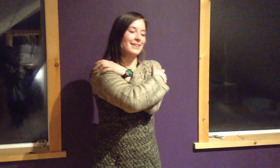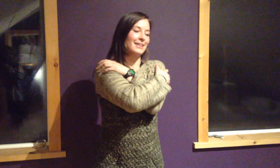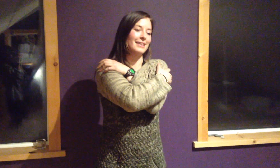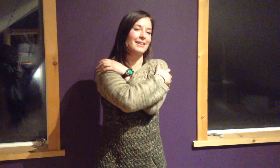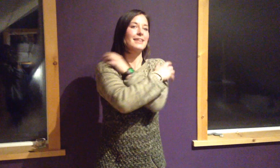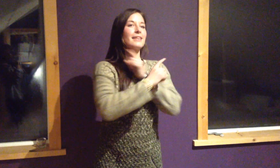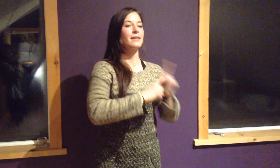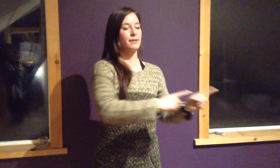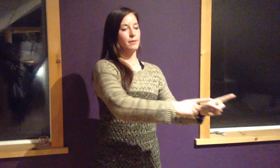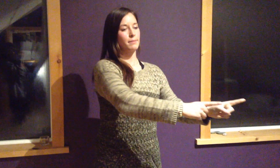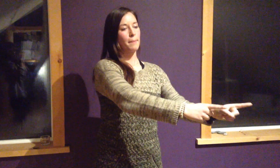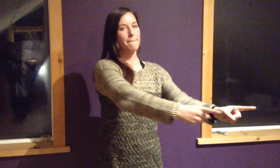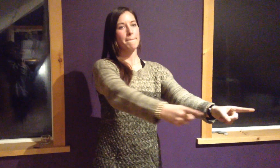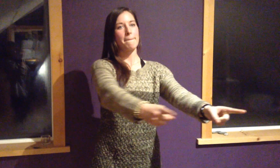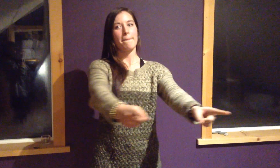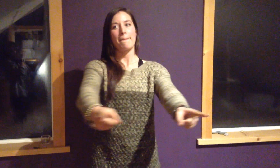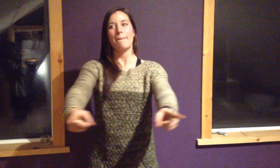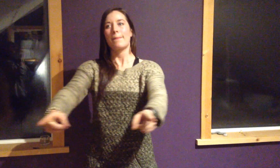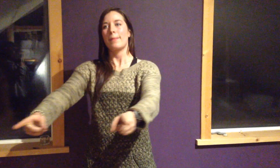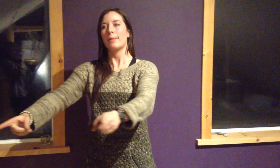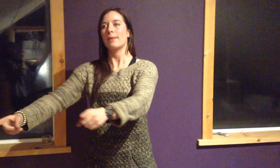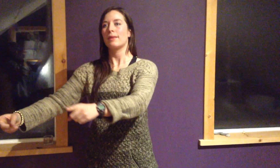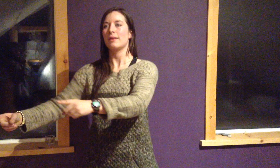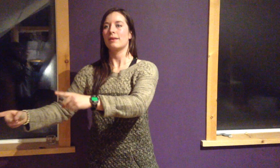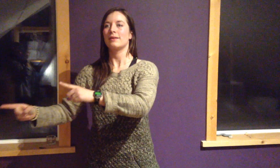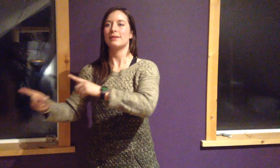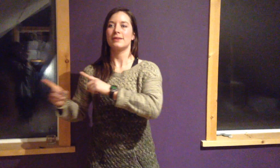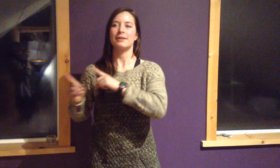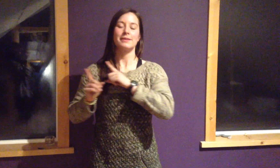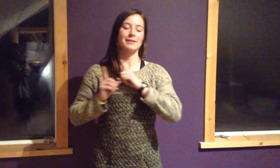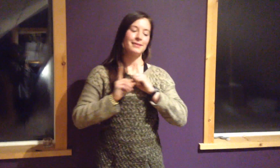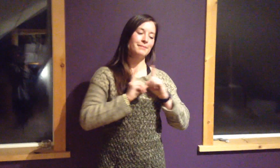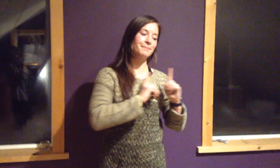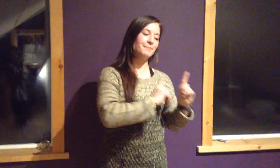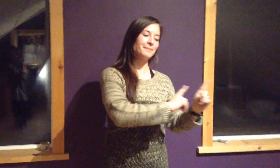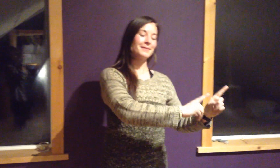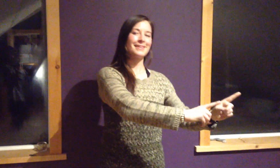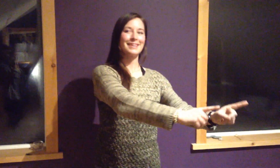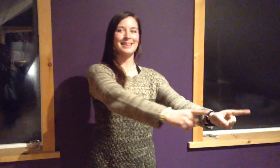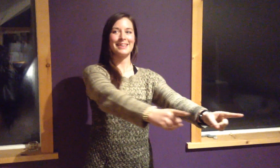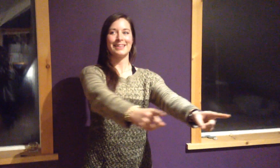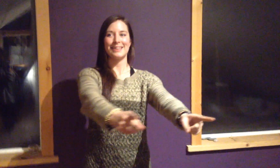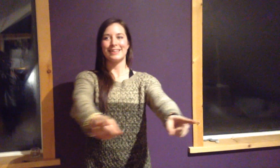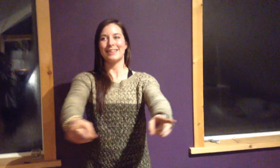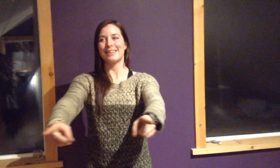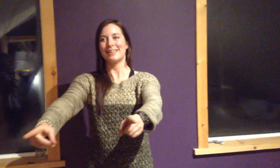And by the deed that shall be known, we will reap